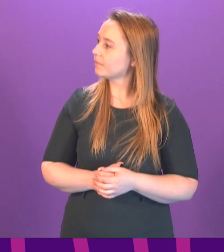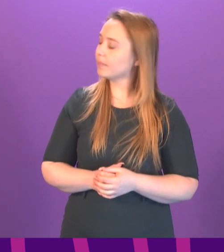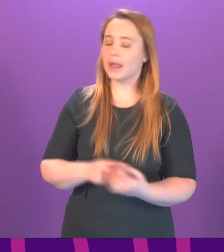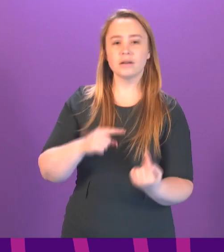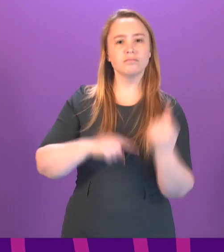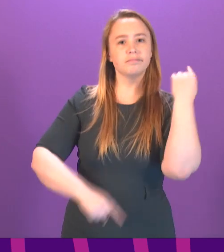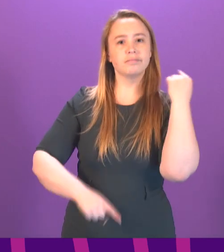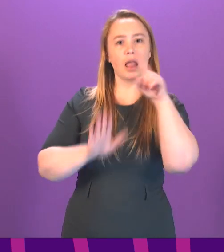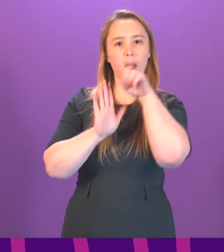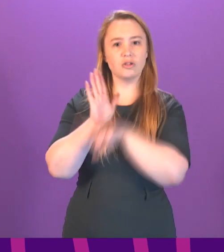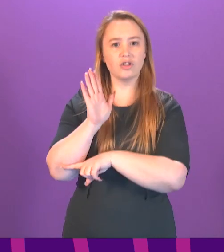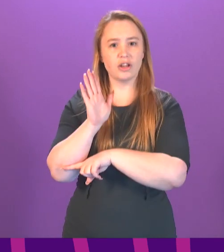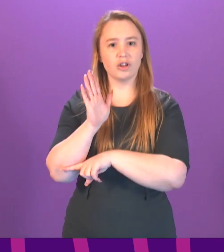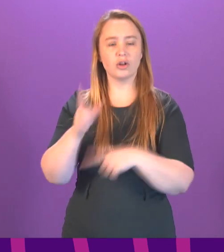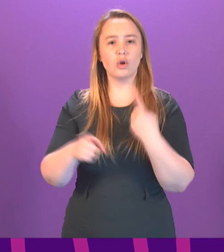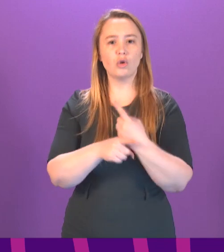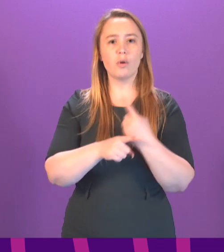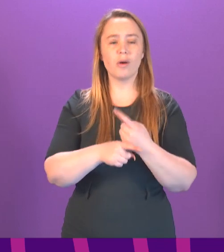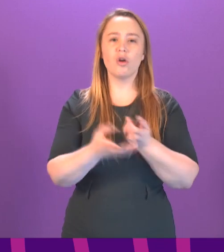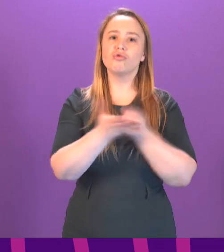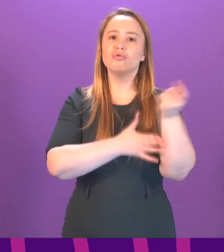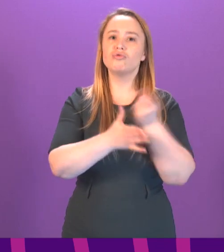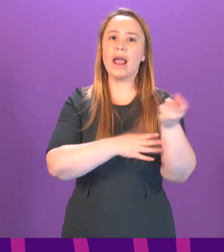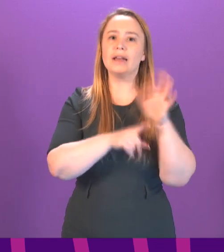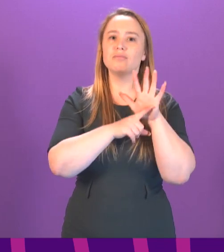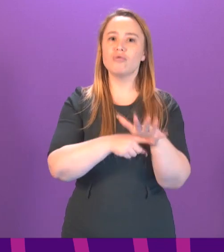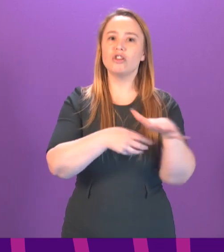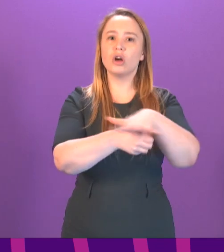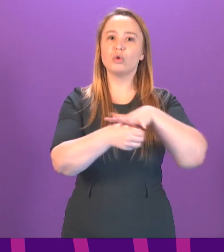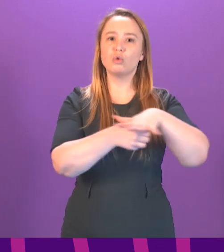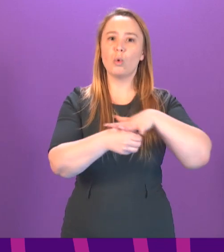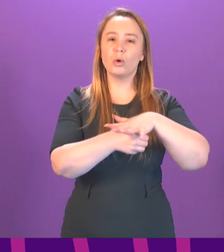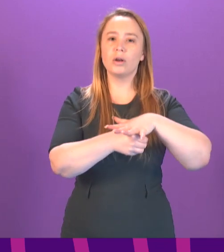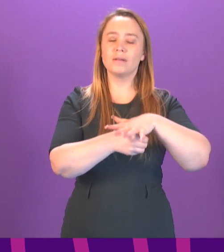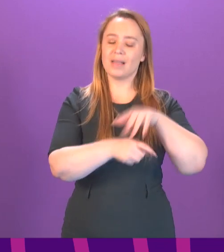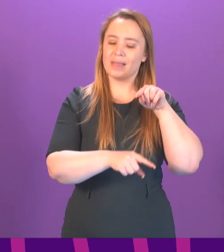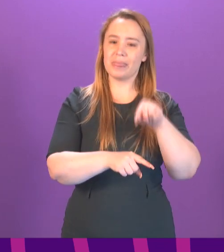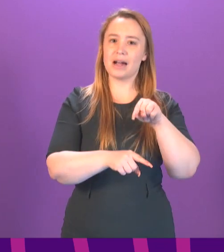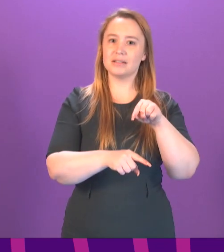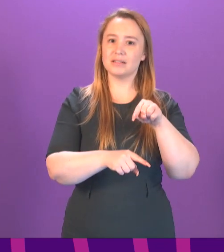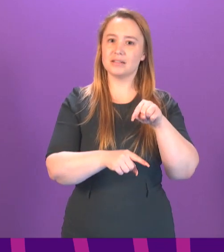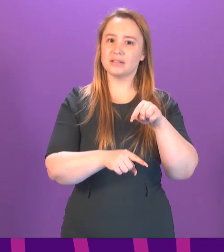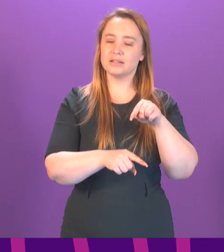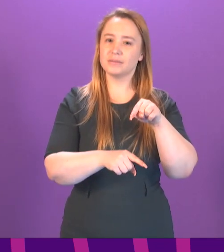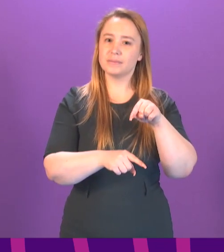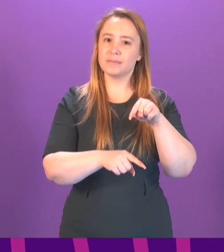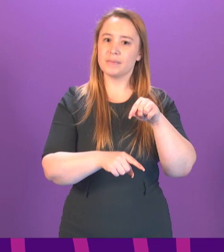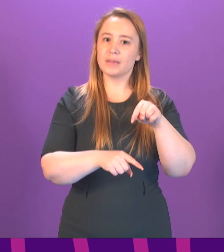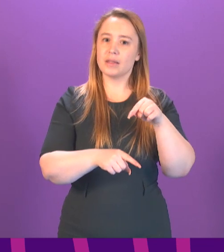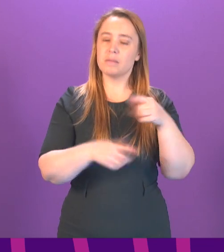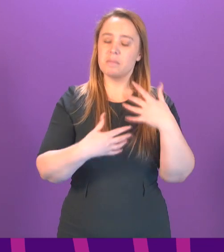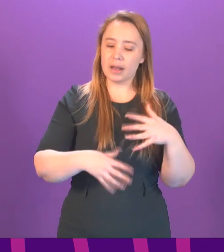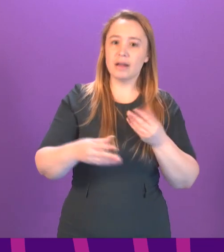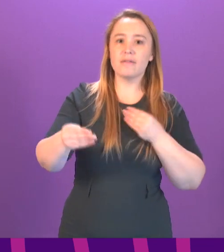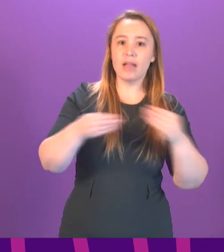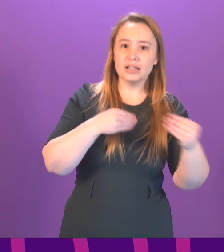was put in place, including rent pressure zones, has been as Patrick Harvey characterises it. The onus and the flexibility